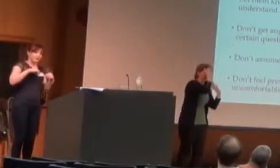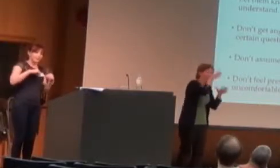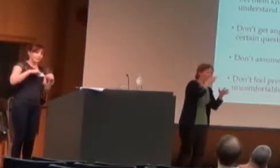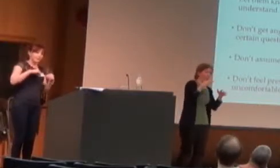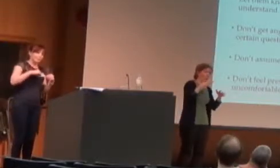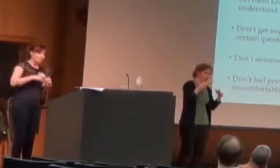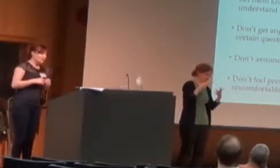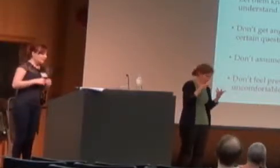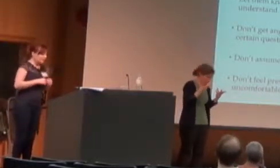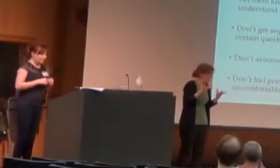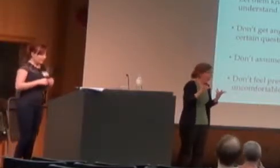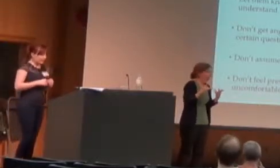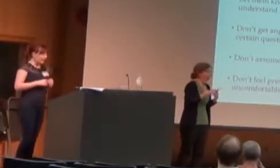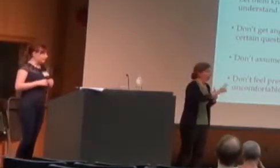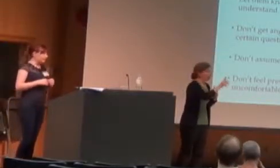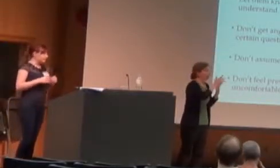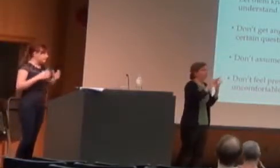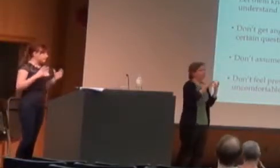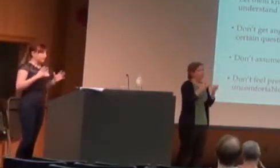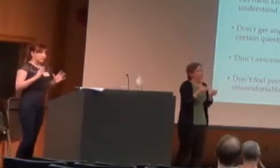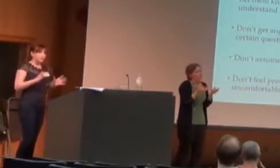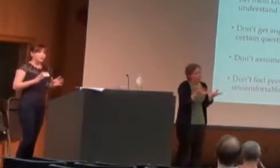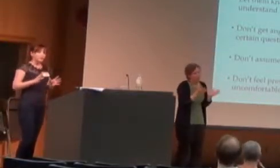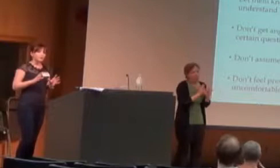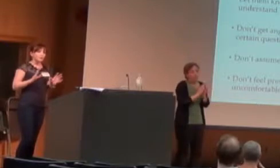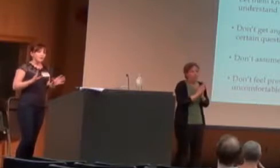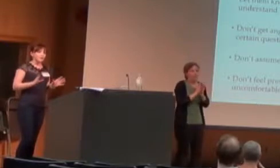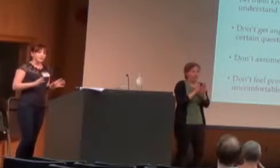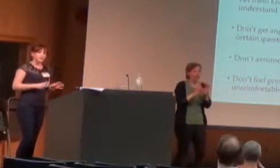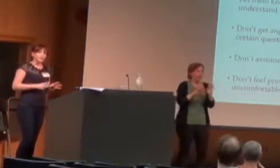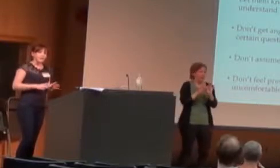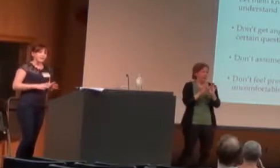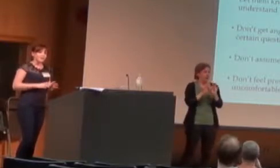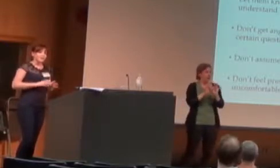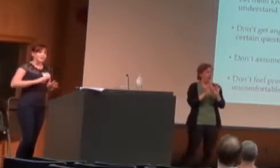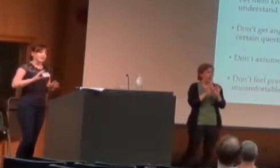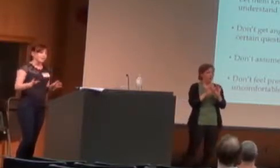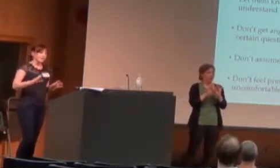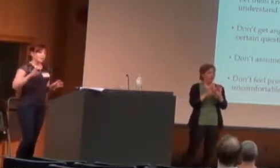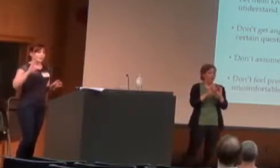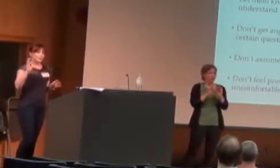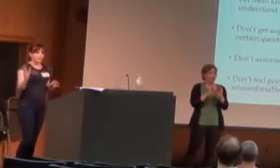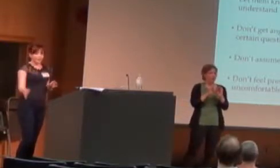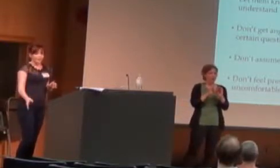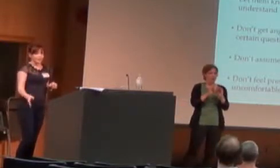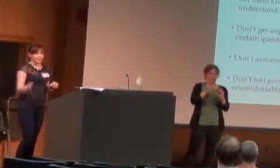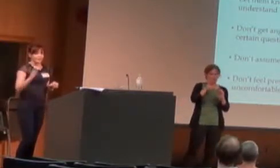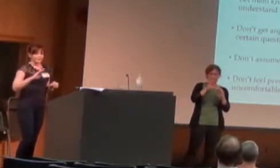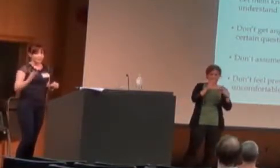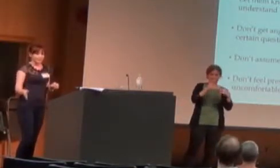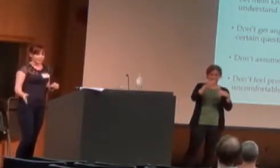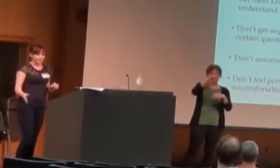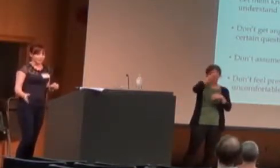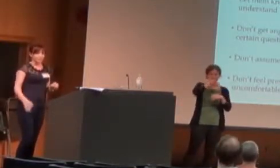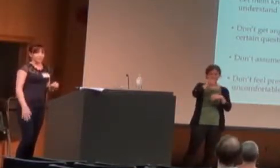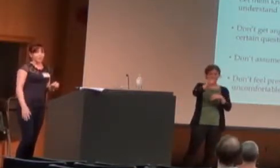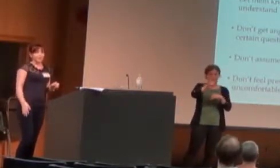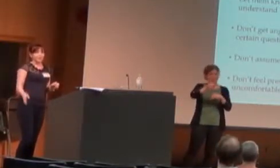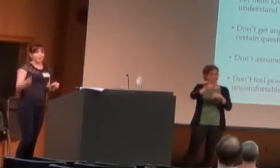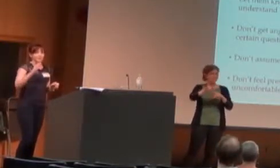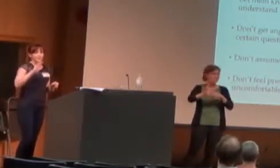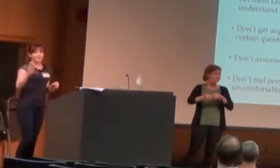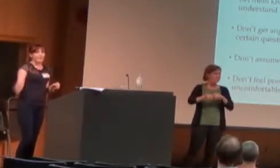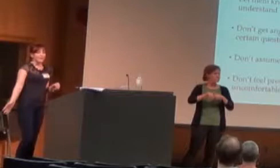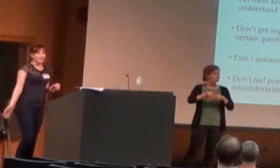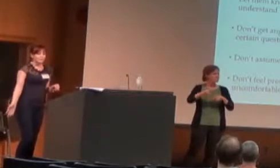to them. And it's good to not assume that the intention of your audience is malicious. So,